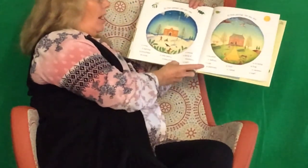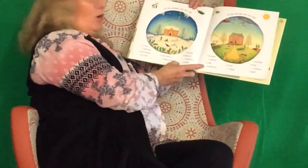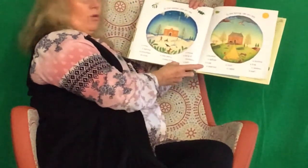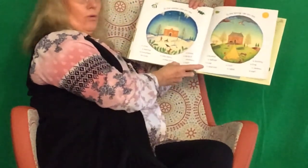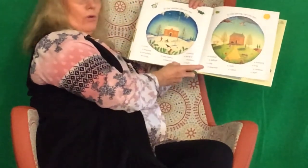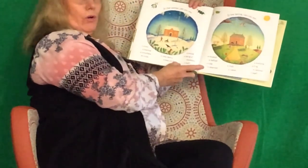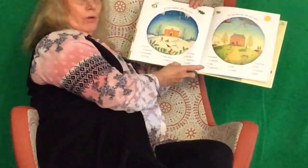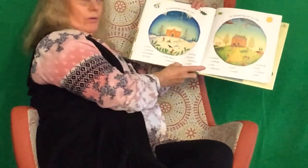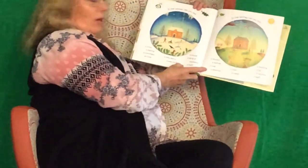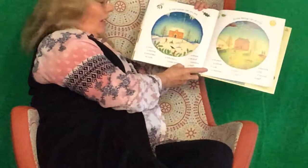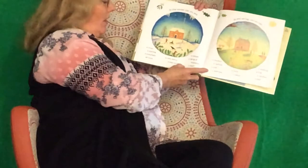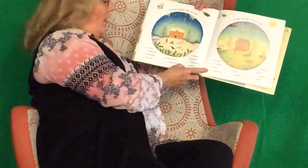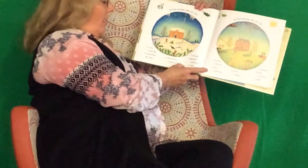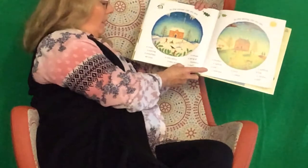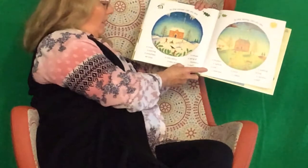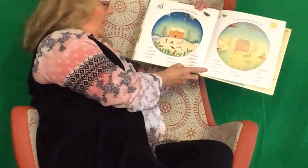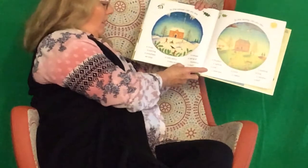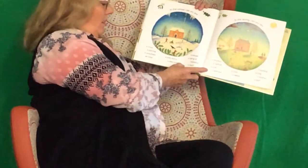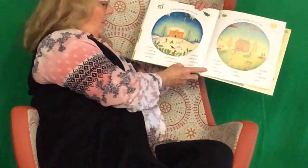A crow.